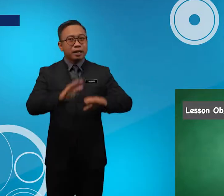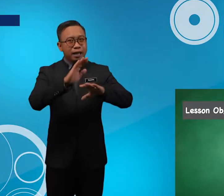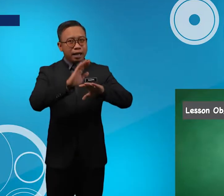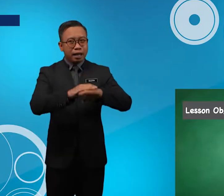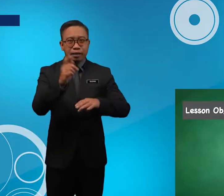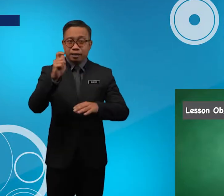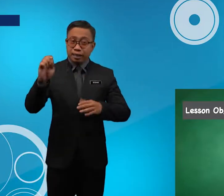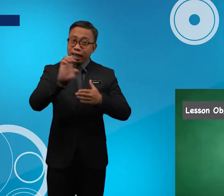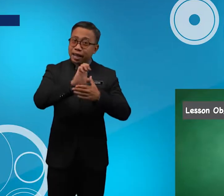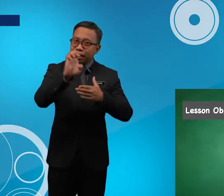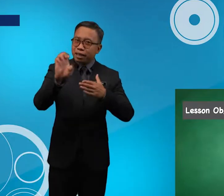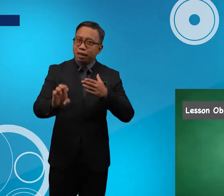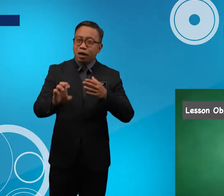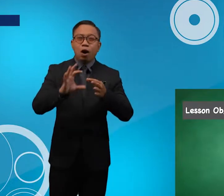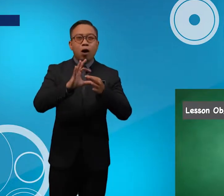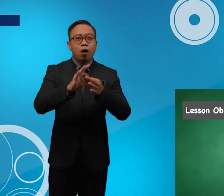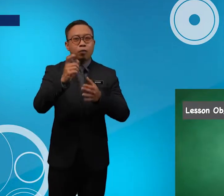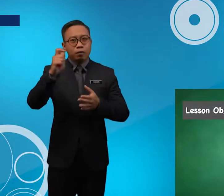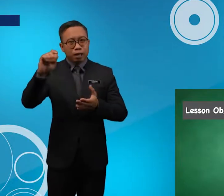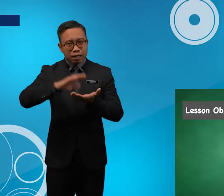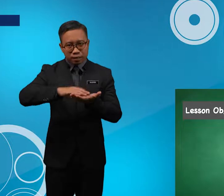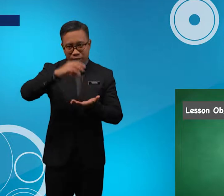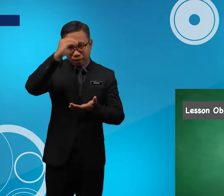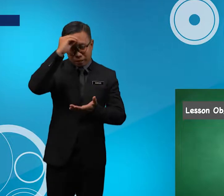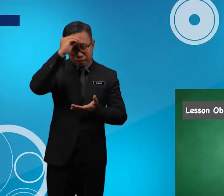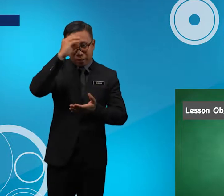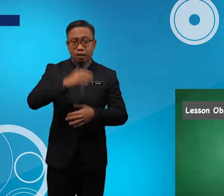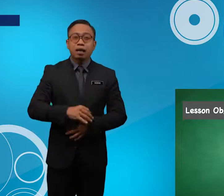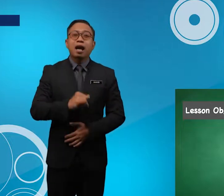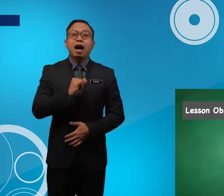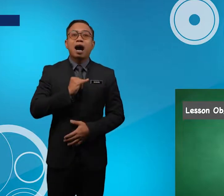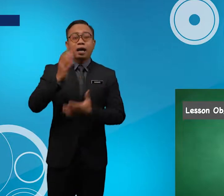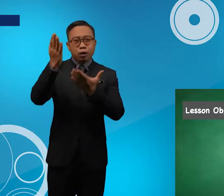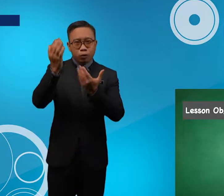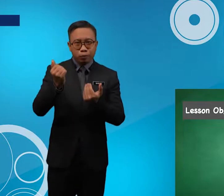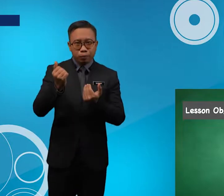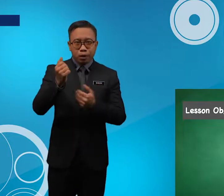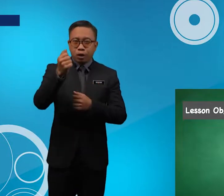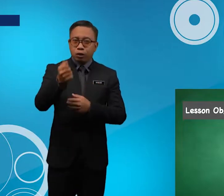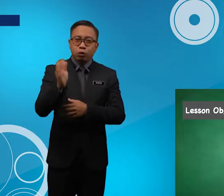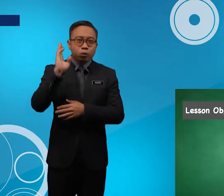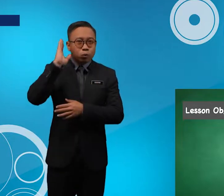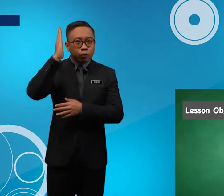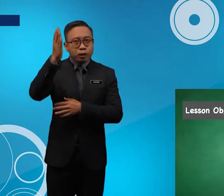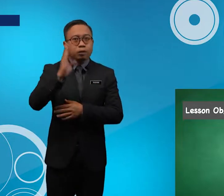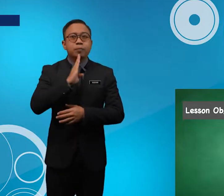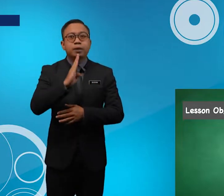At the end of the lesson, and I hope you will be